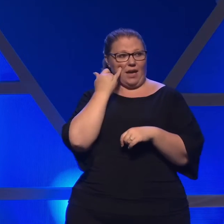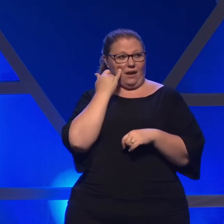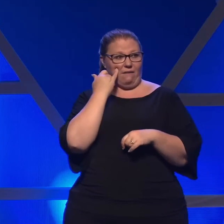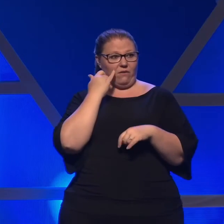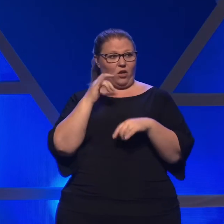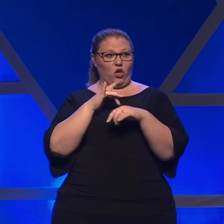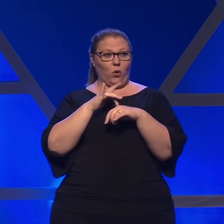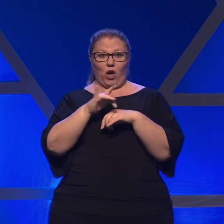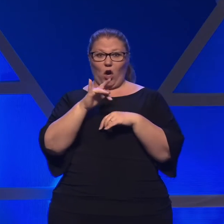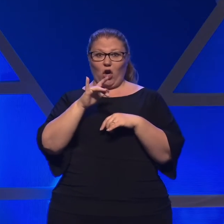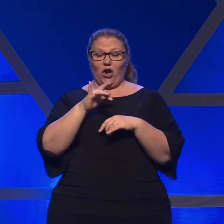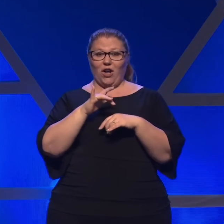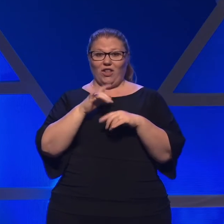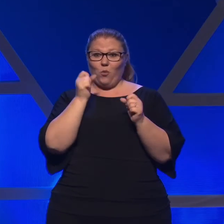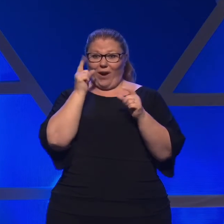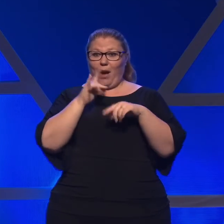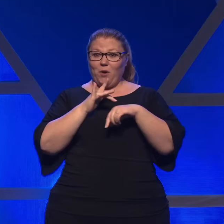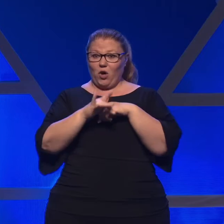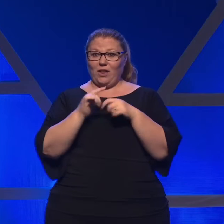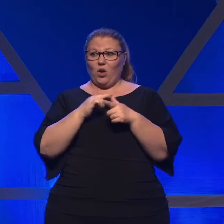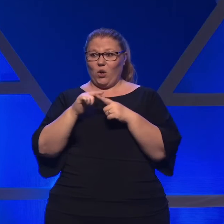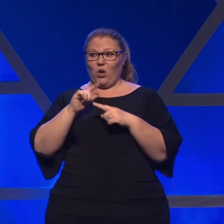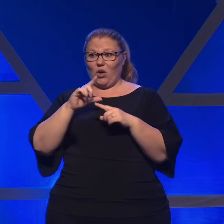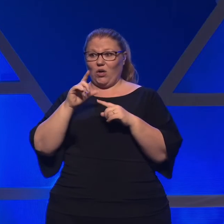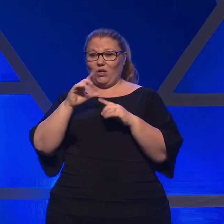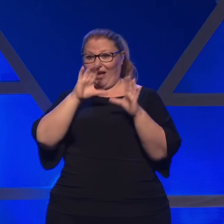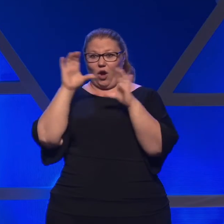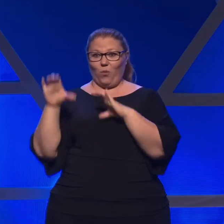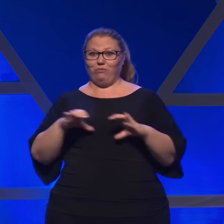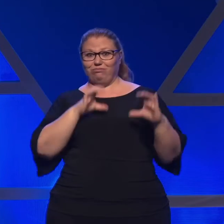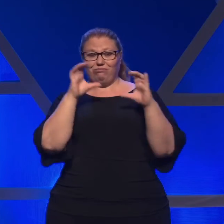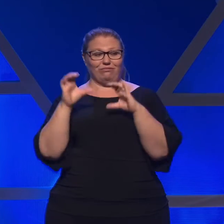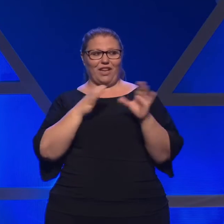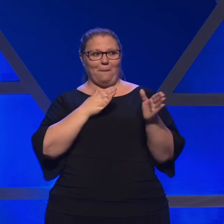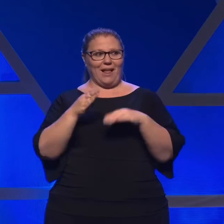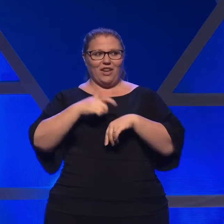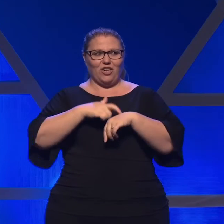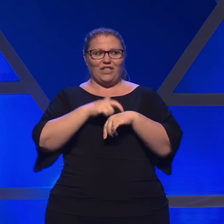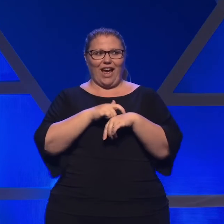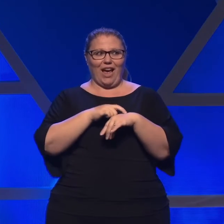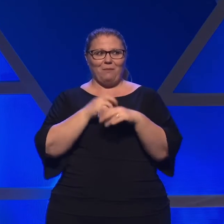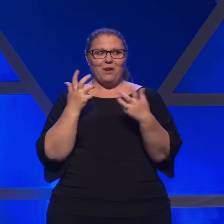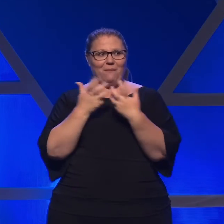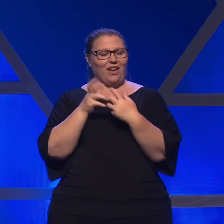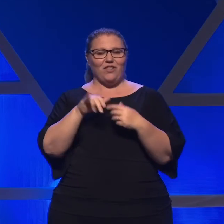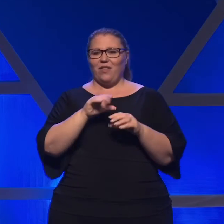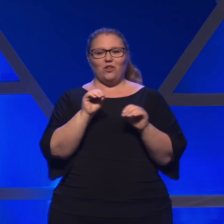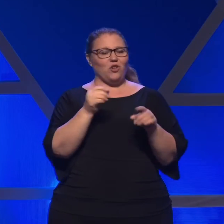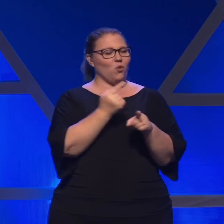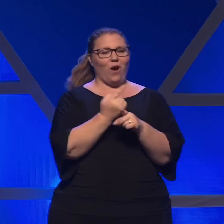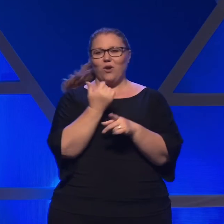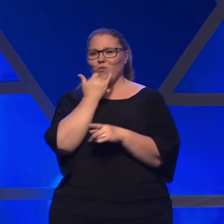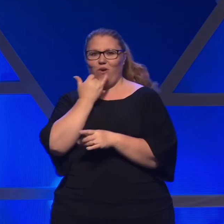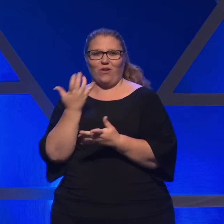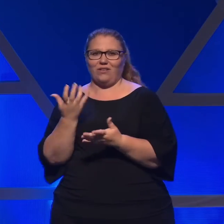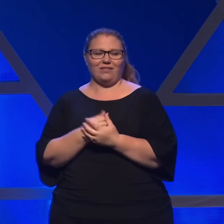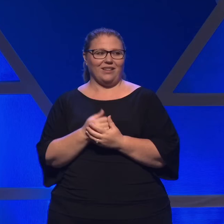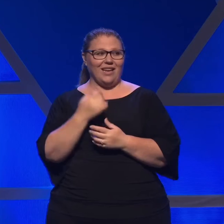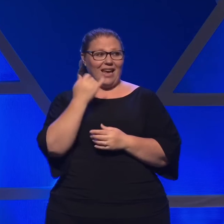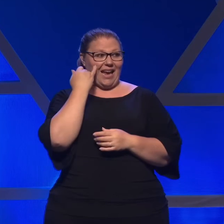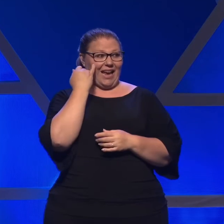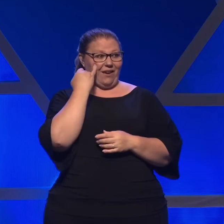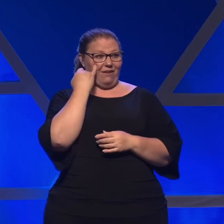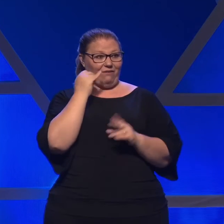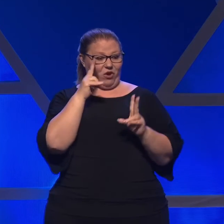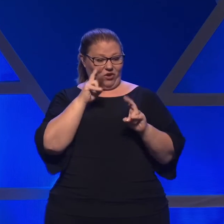an early bird or a night owl, you can plan your time accordingly. There's no right or wrong there. And if you were to look